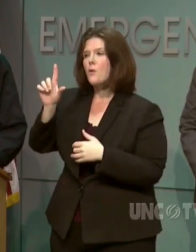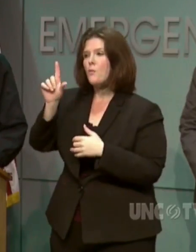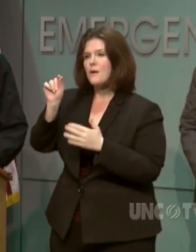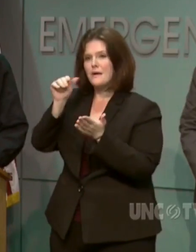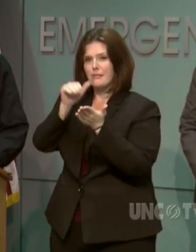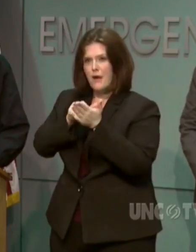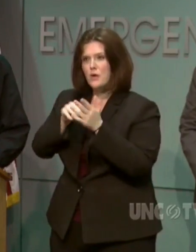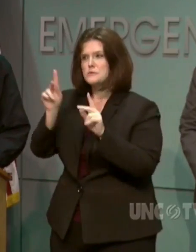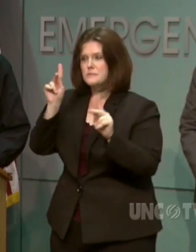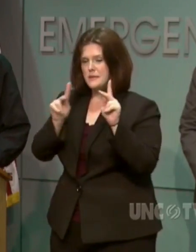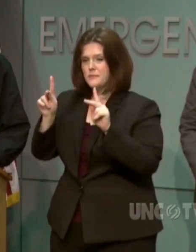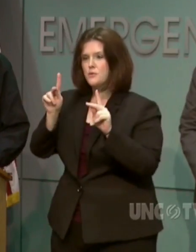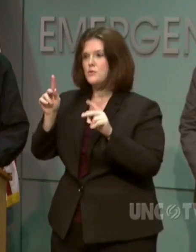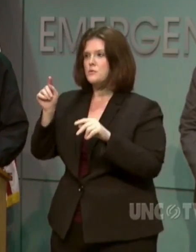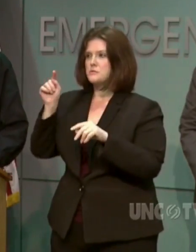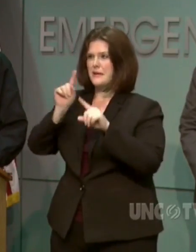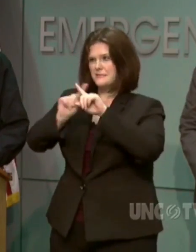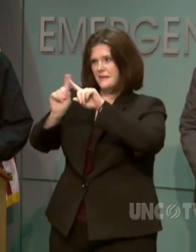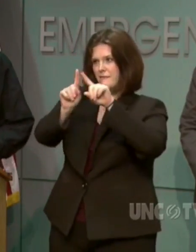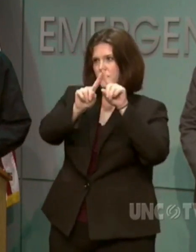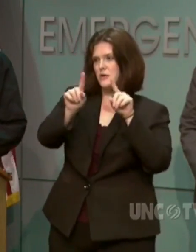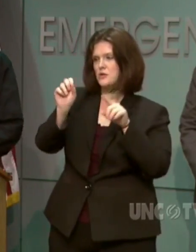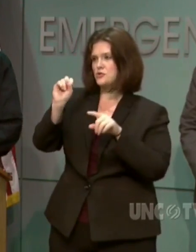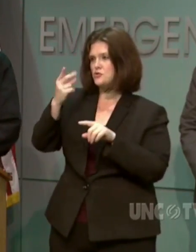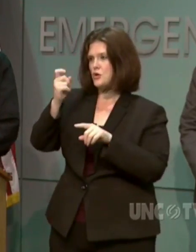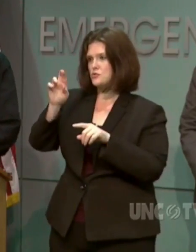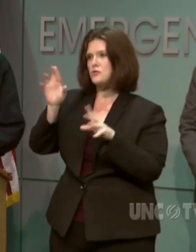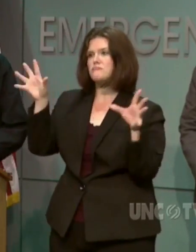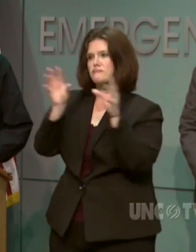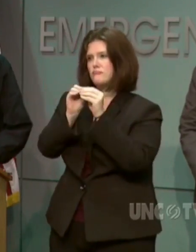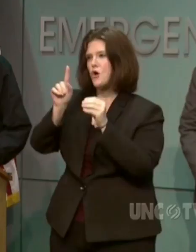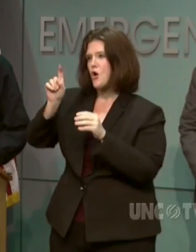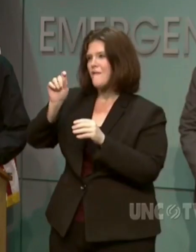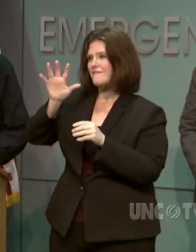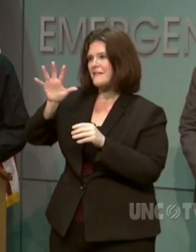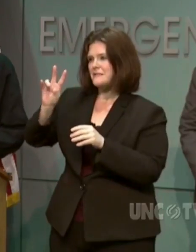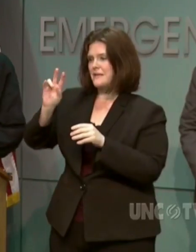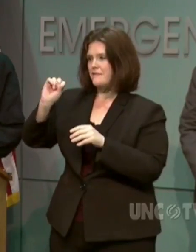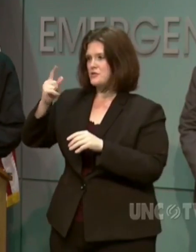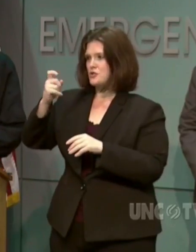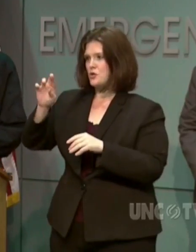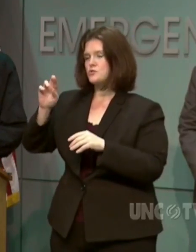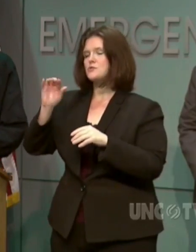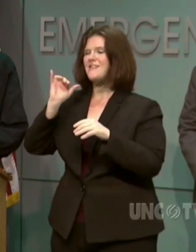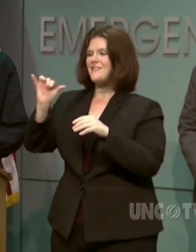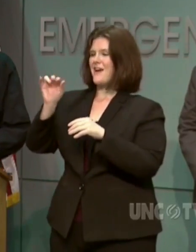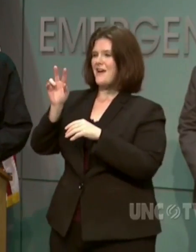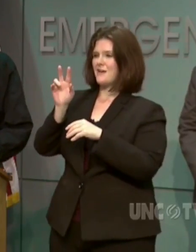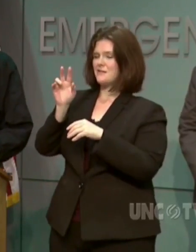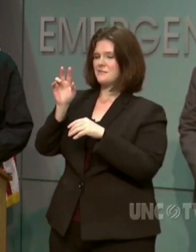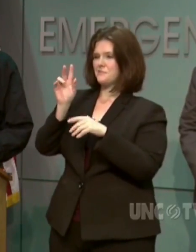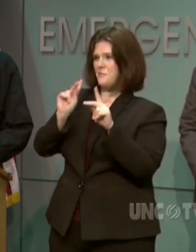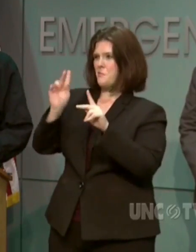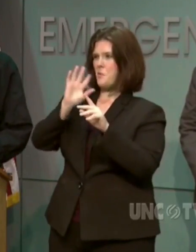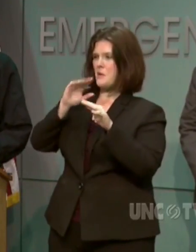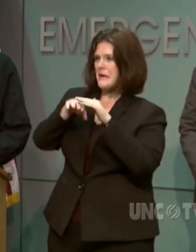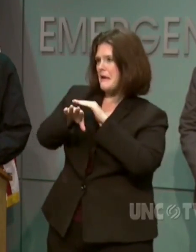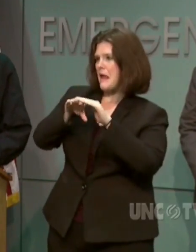157 shelters. That number fluctuates. More shelters will be set up.